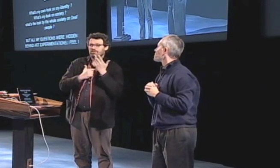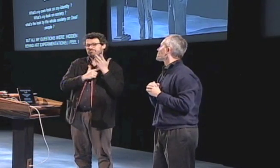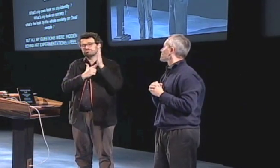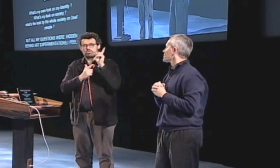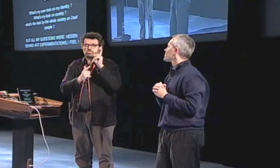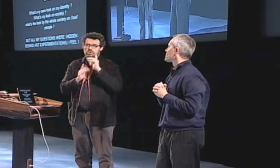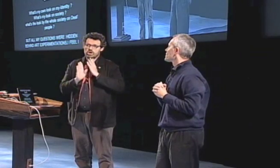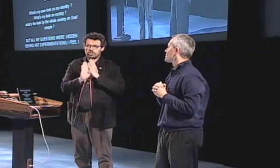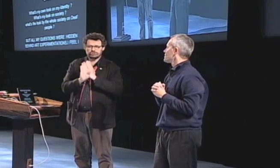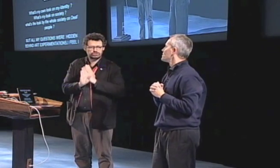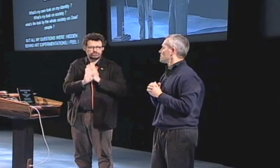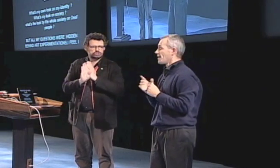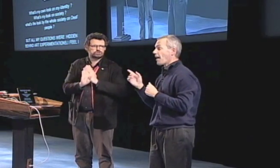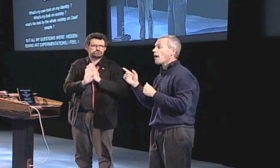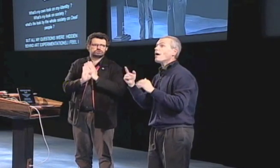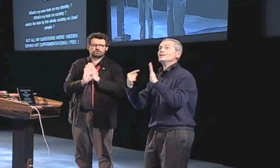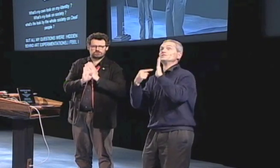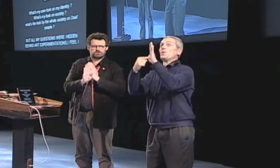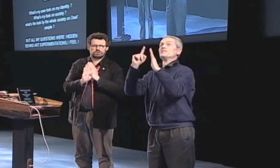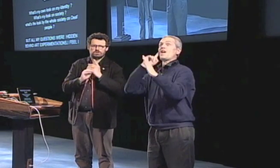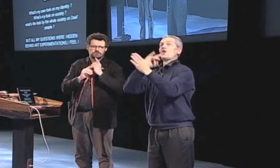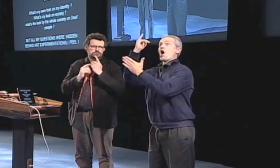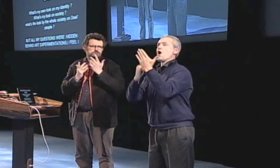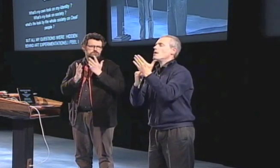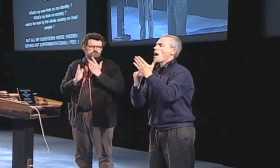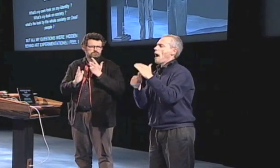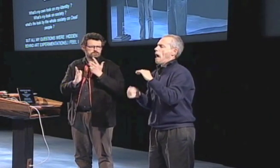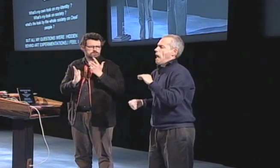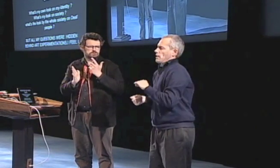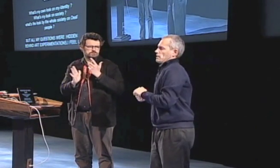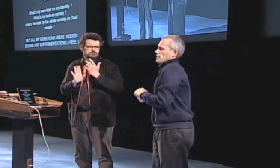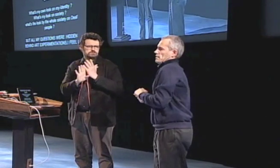barriers put in front of me were something I had to learn to overcome.